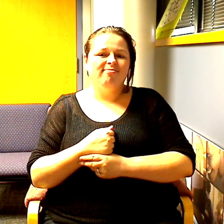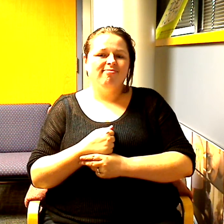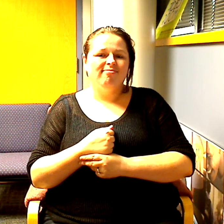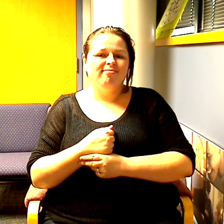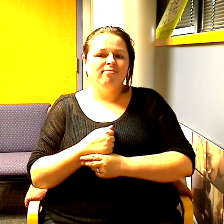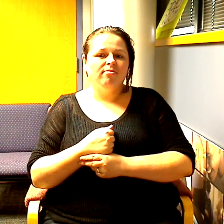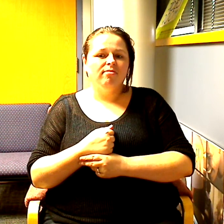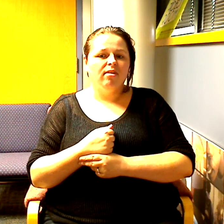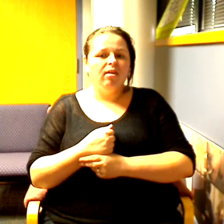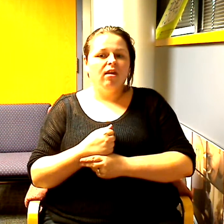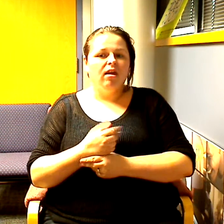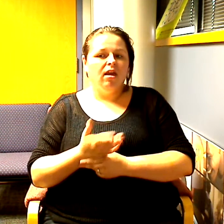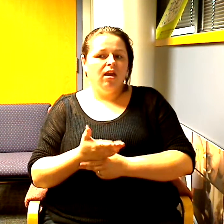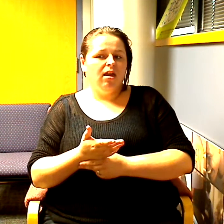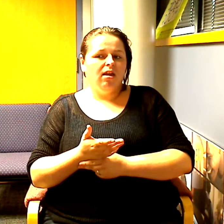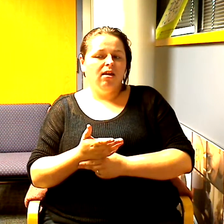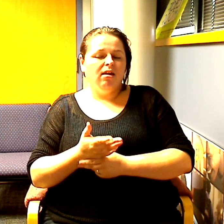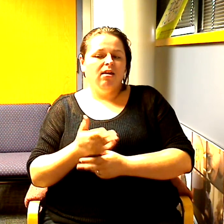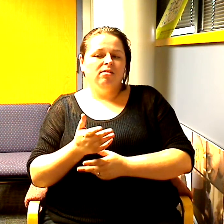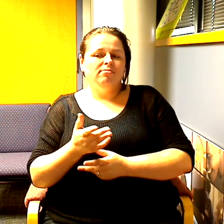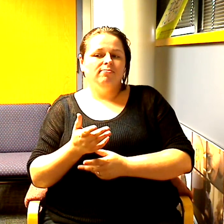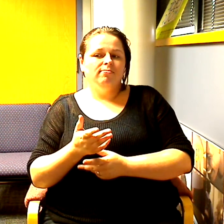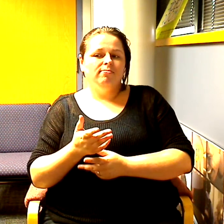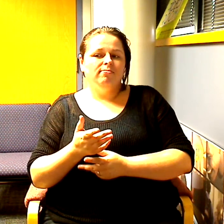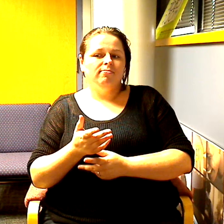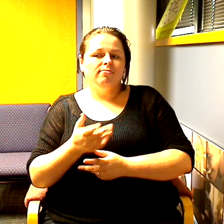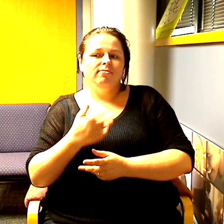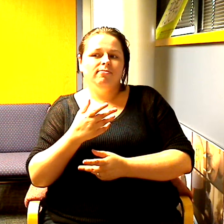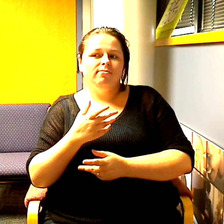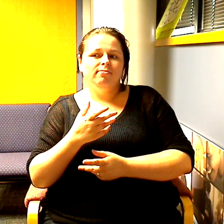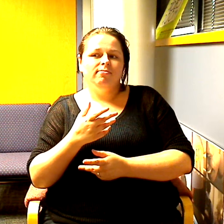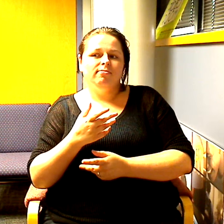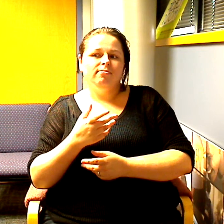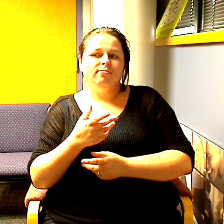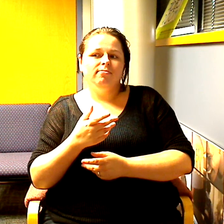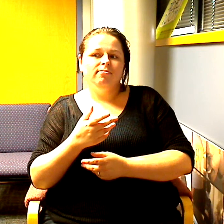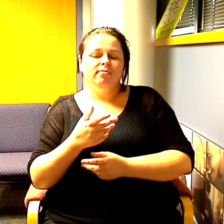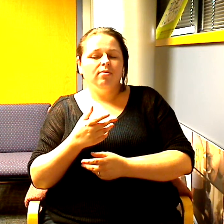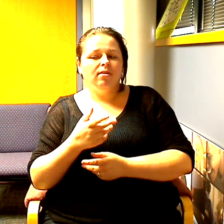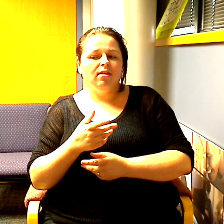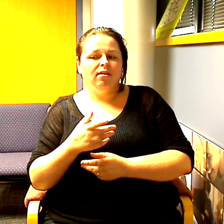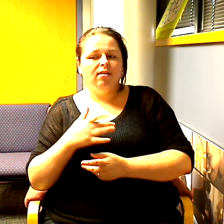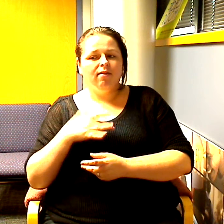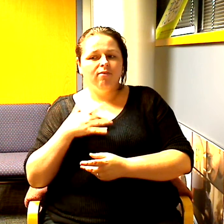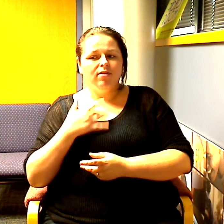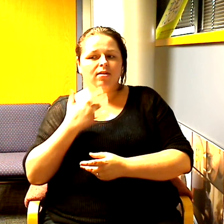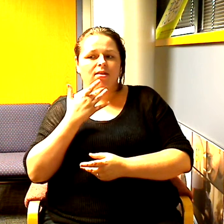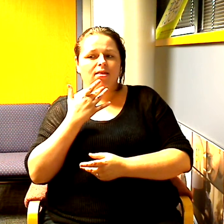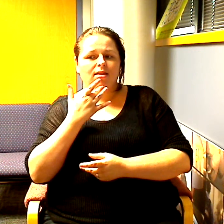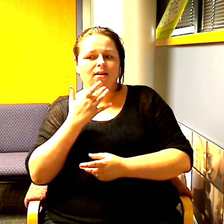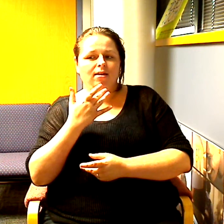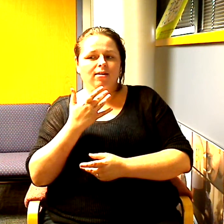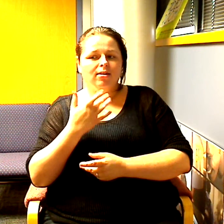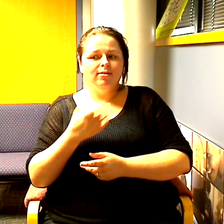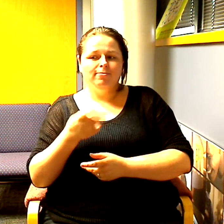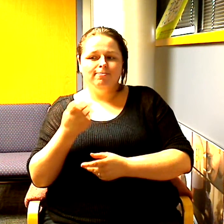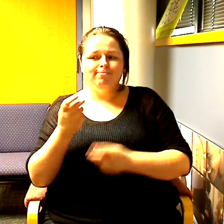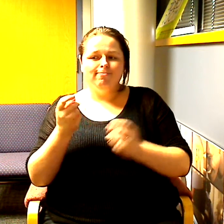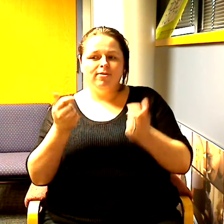I'd also note that I'm quite privileged to be able to transform what you think of me in a very brief 10 seconds not